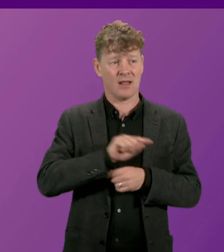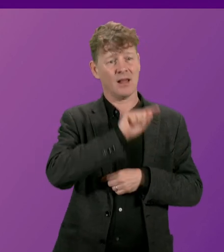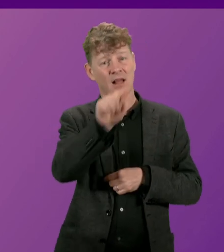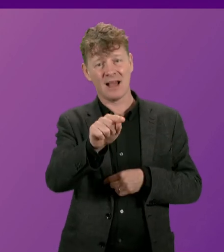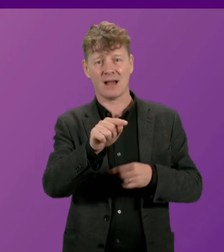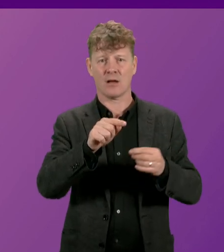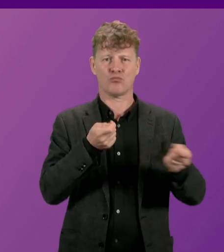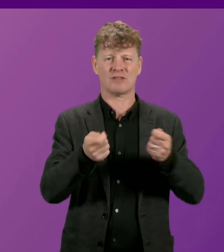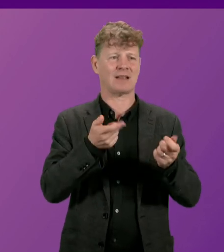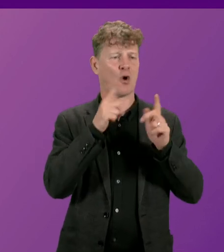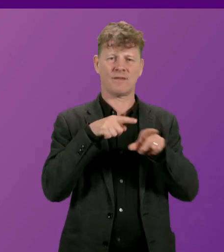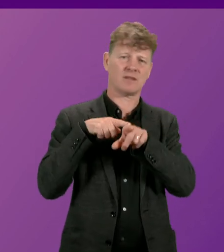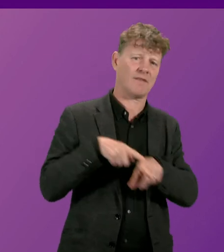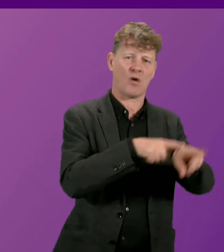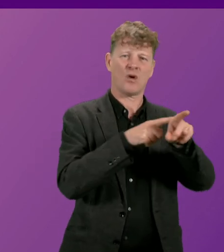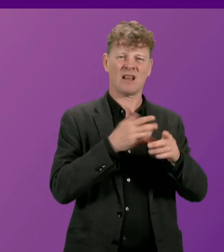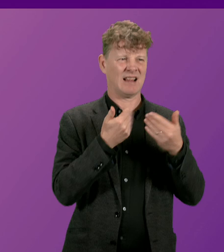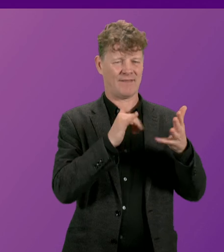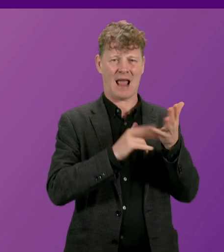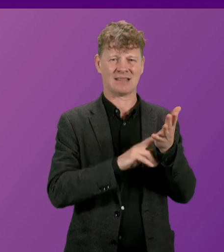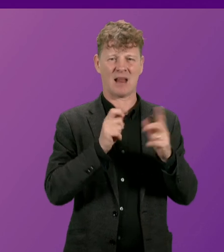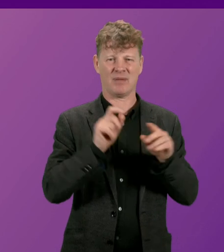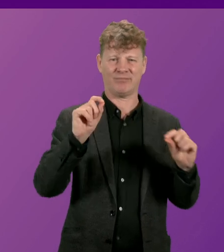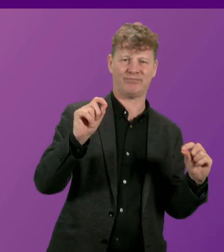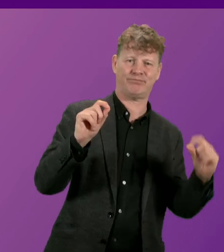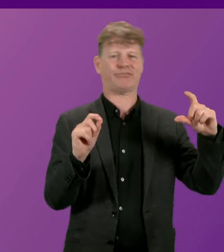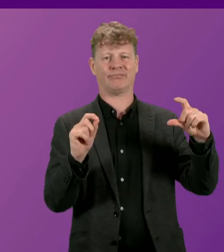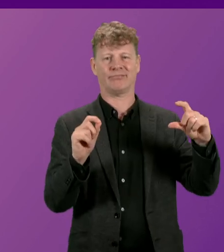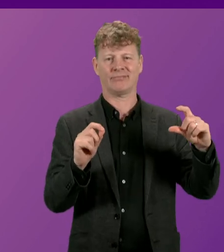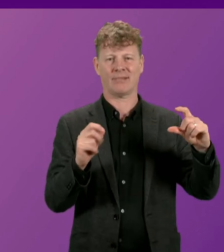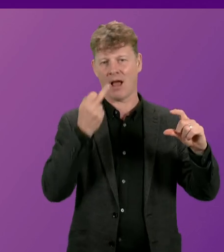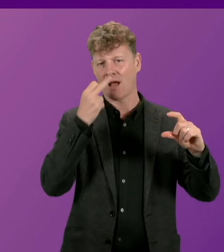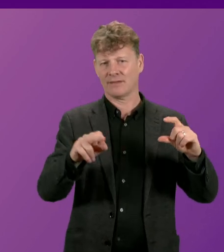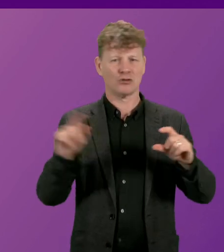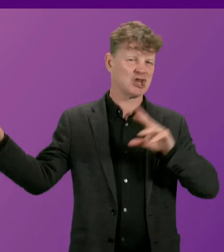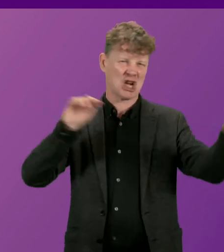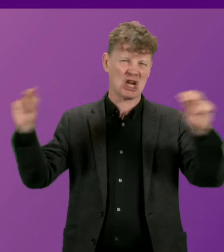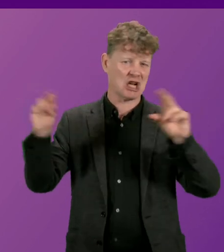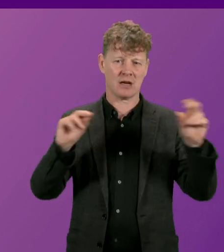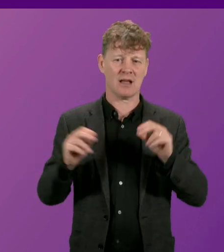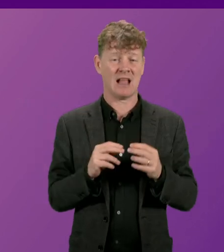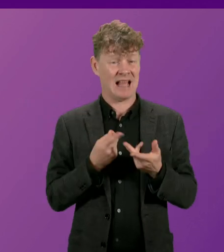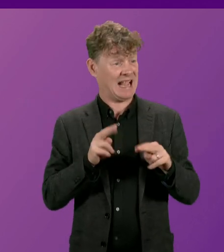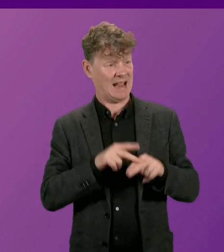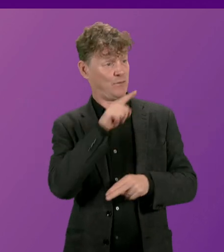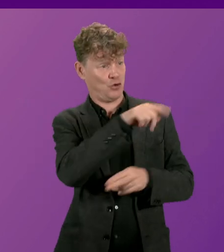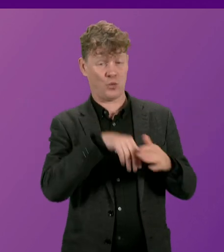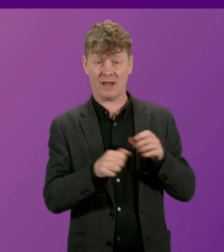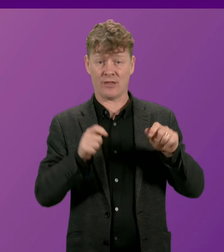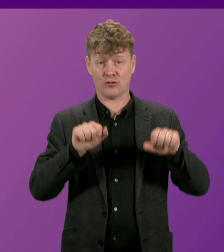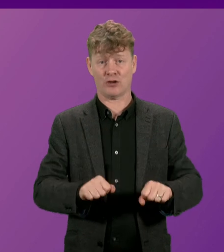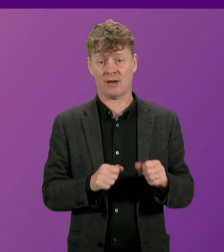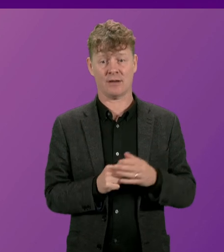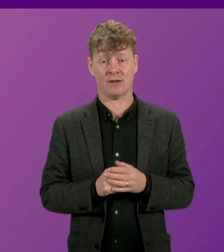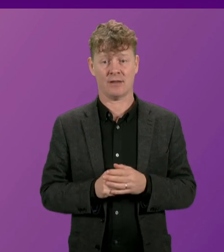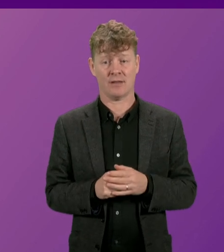the SNP were already granted an artificial boost to their voting numbers compared to if you had been in the chair, President Officer. And I